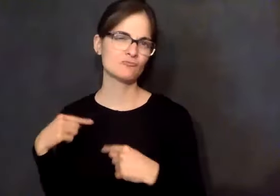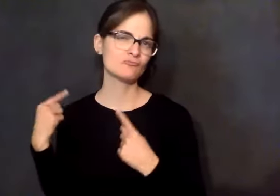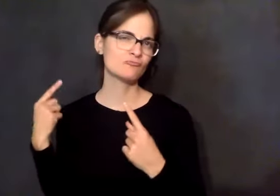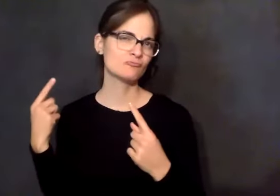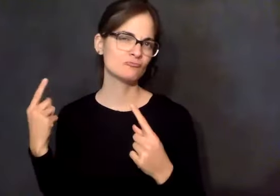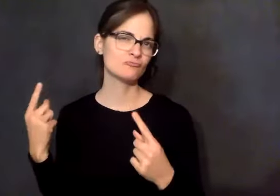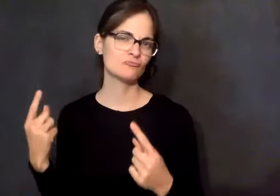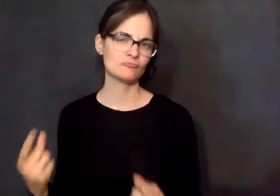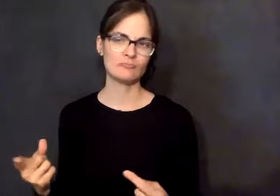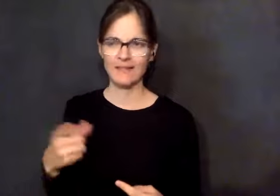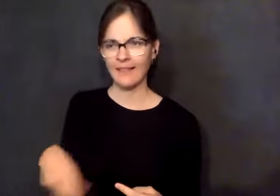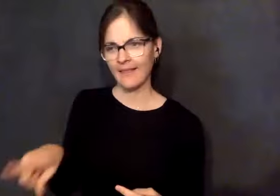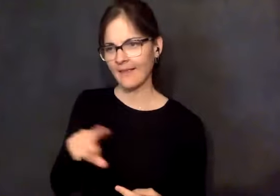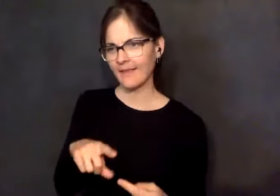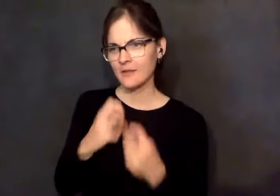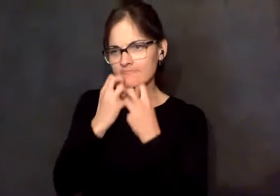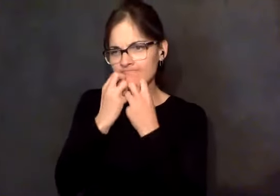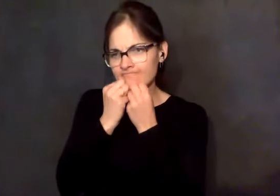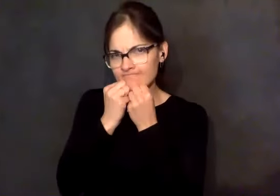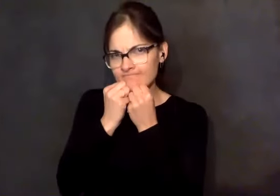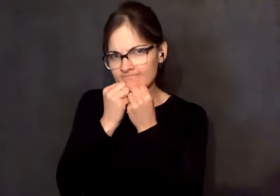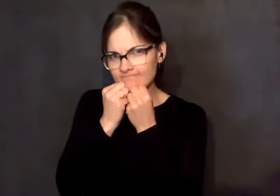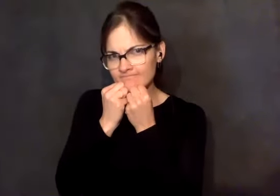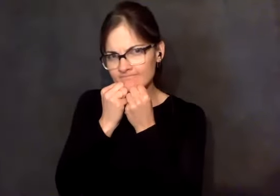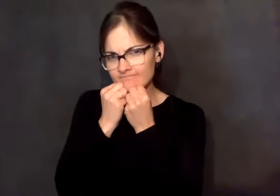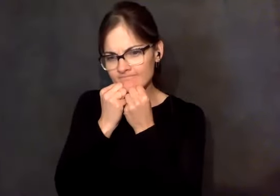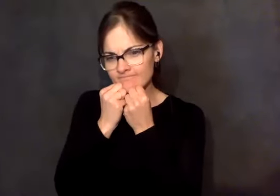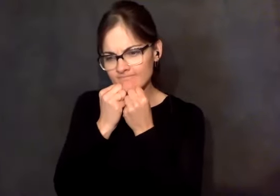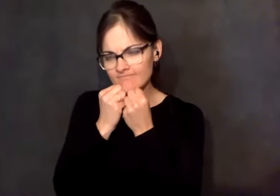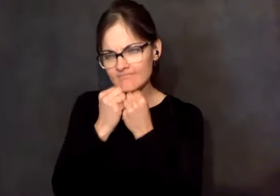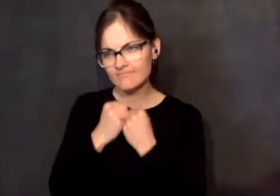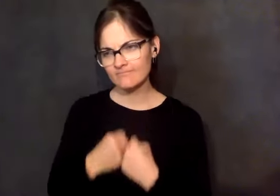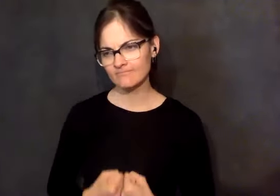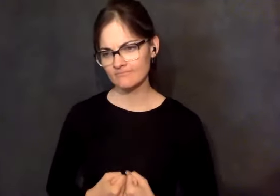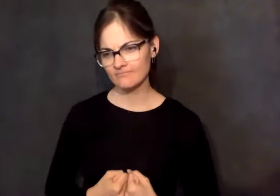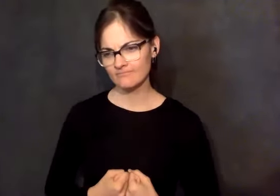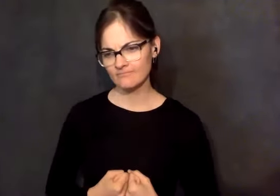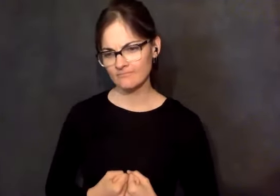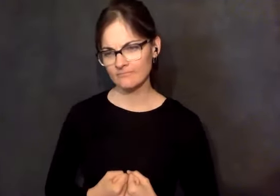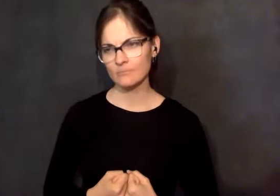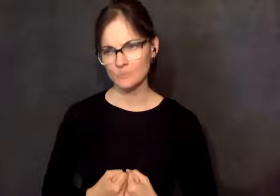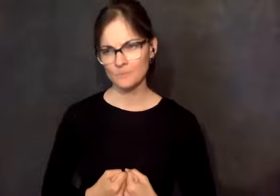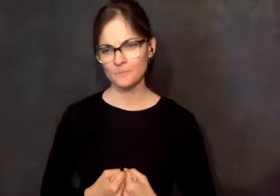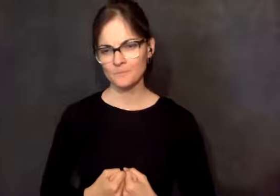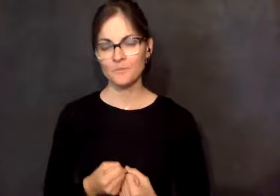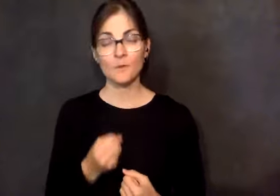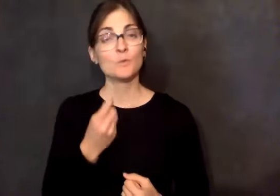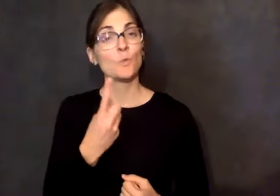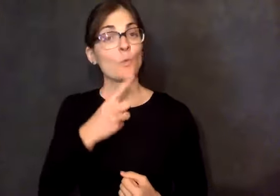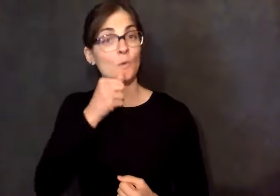And I found in Canada on the